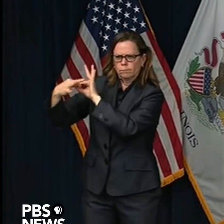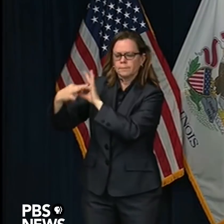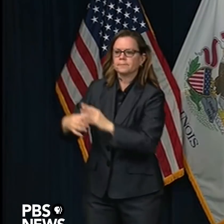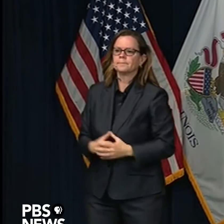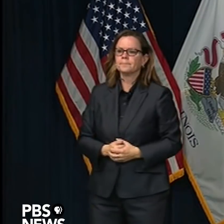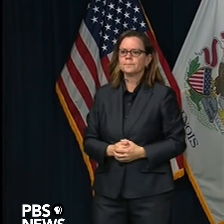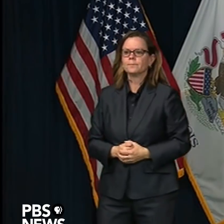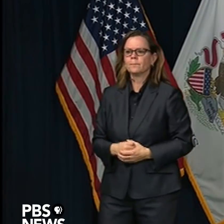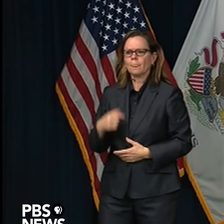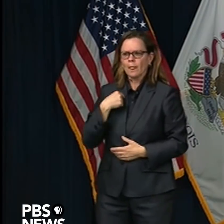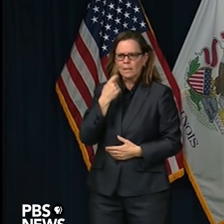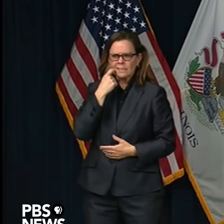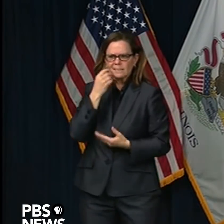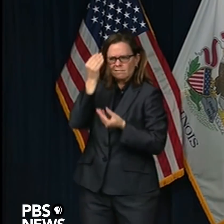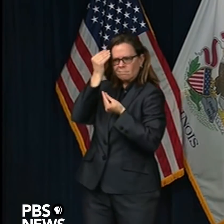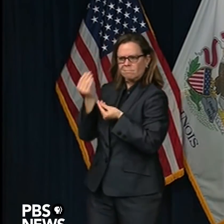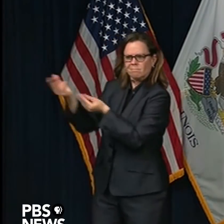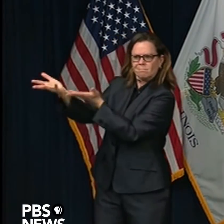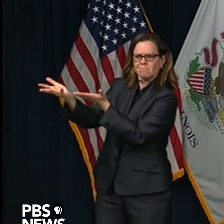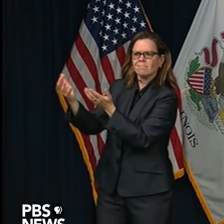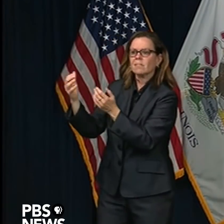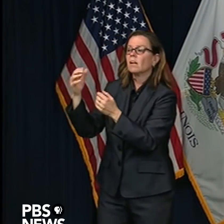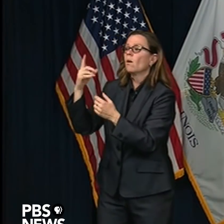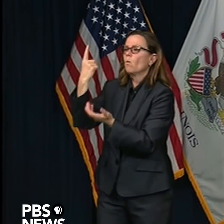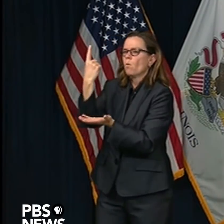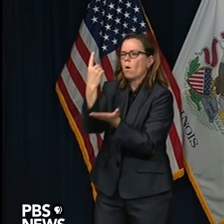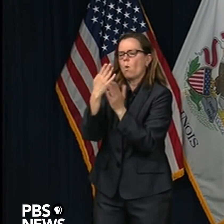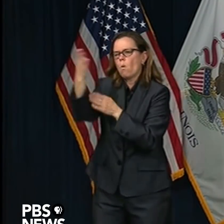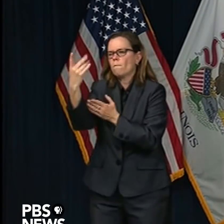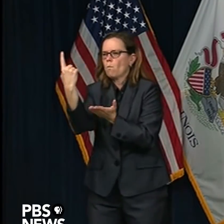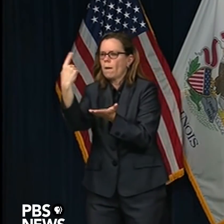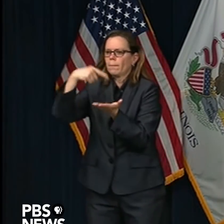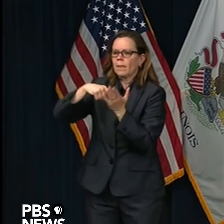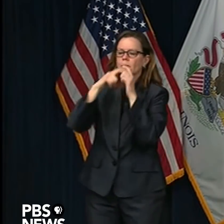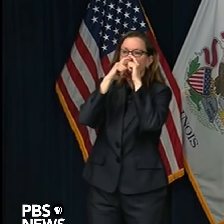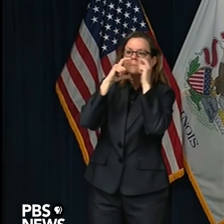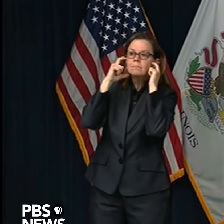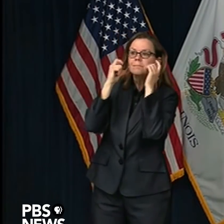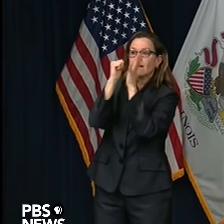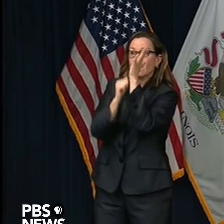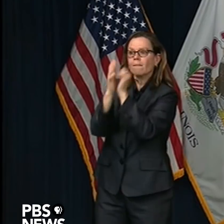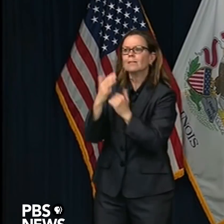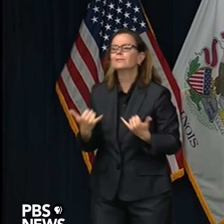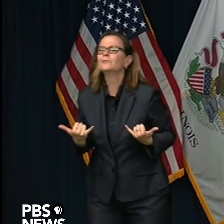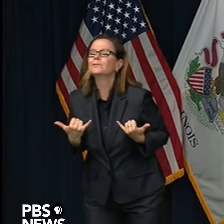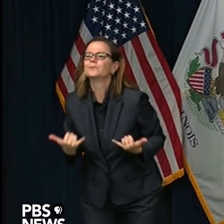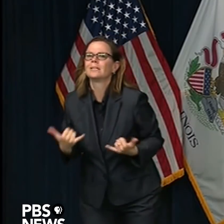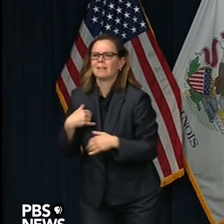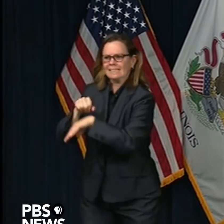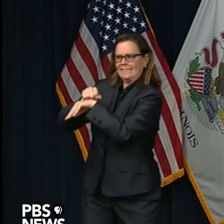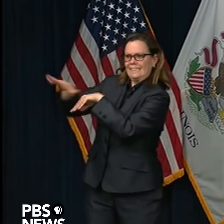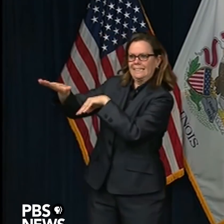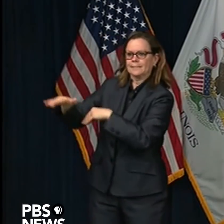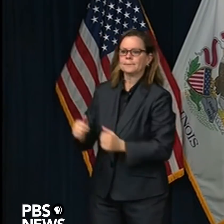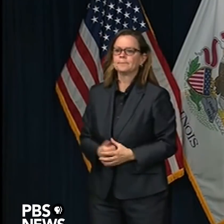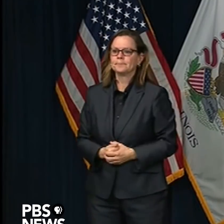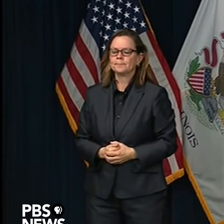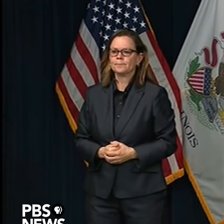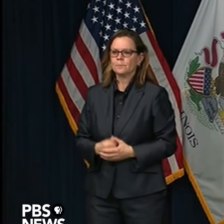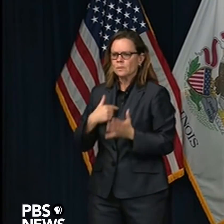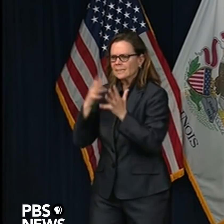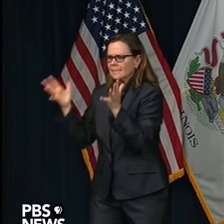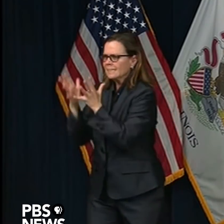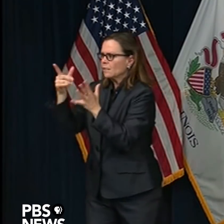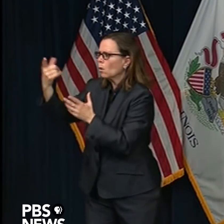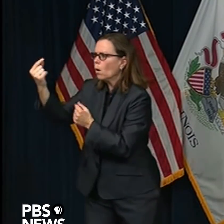masks, and N95s that even should have been delivered today. So we are following closely, and they are doing a great job, and we're going to mitigate